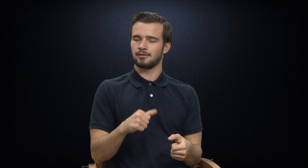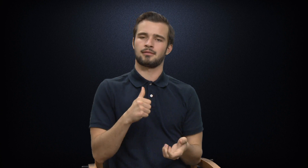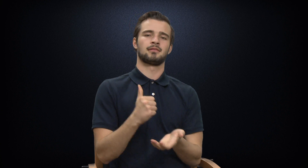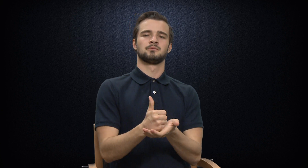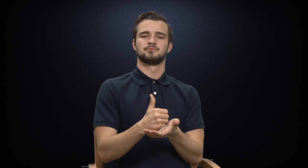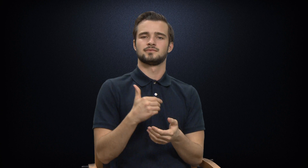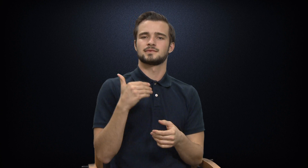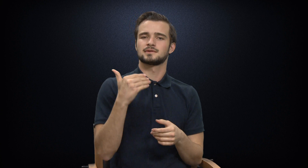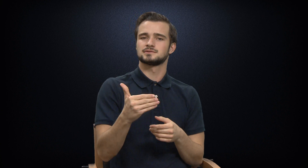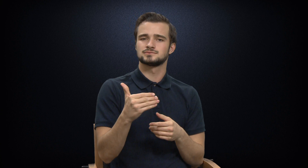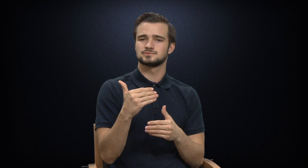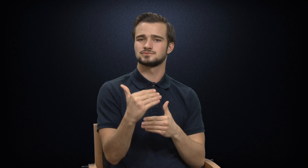the next generation.